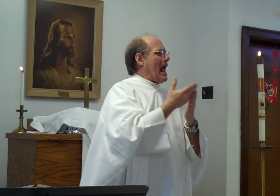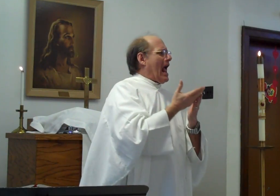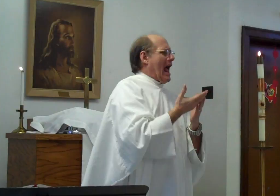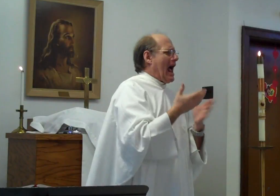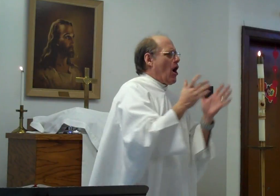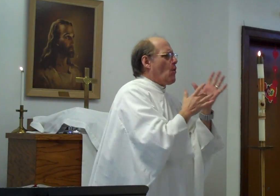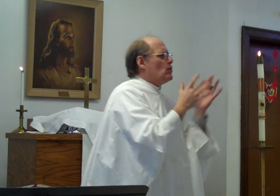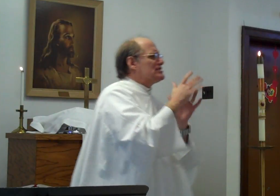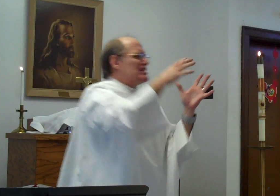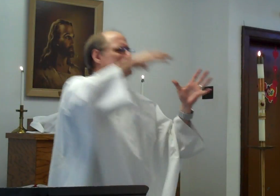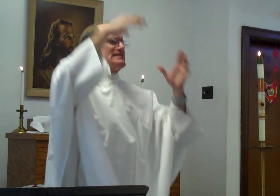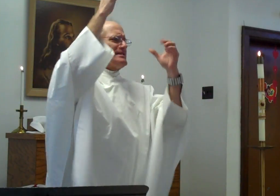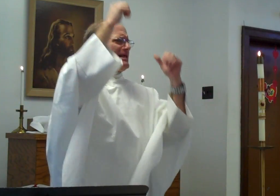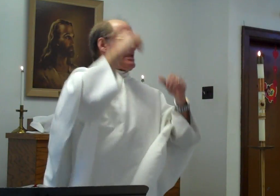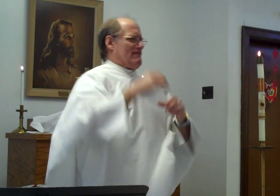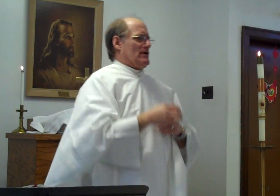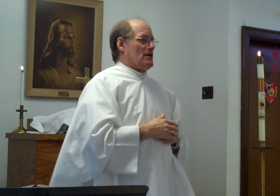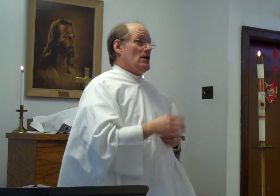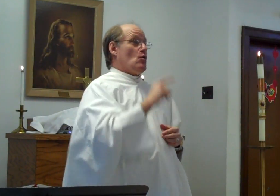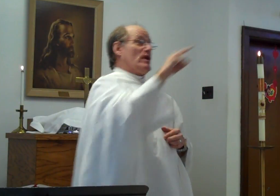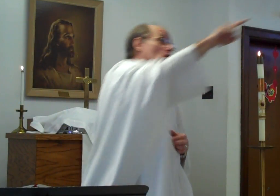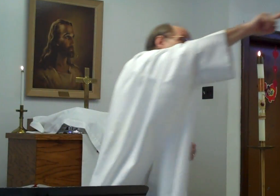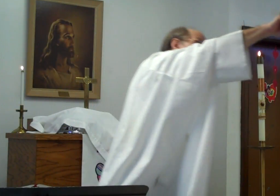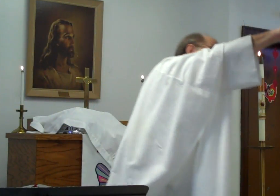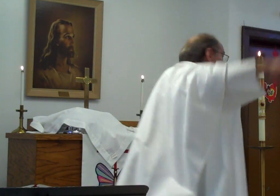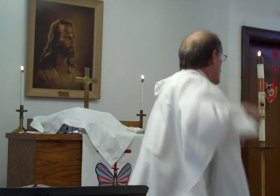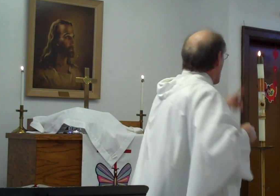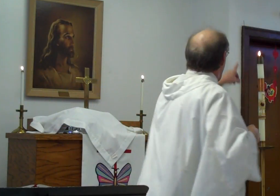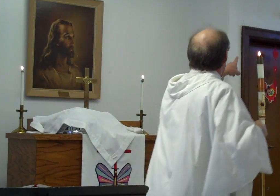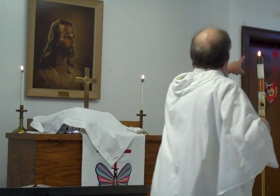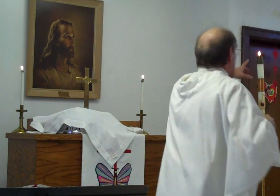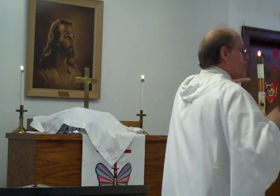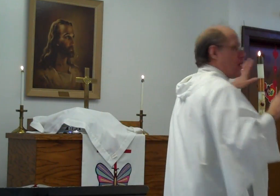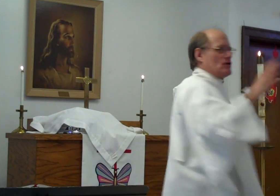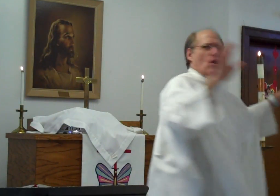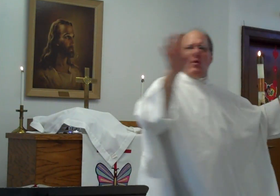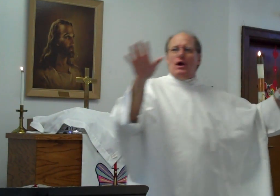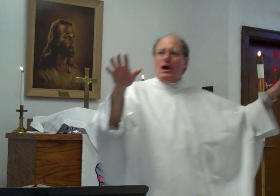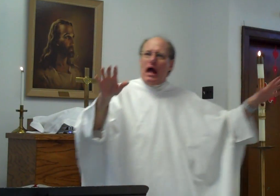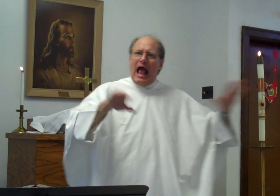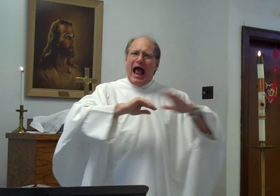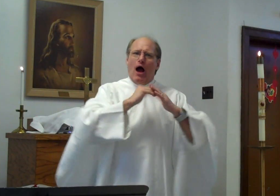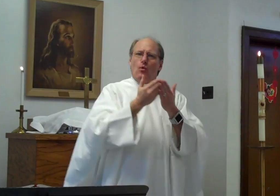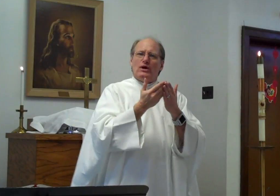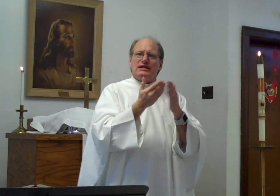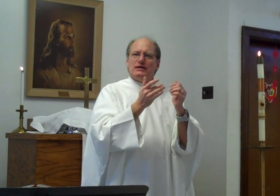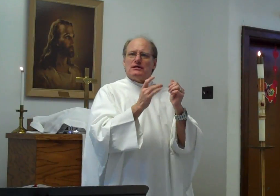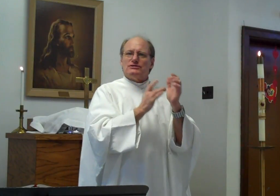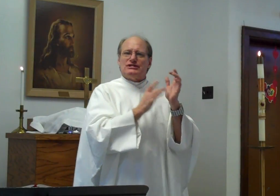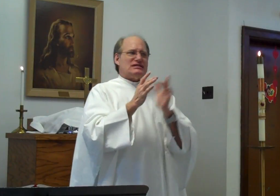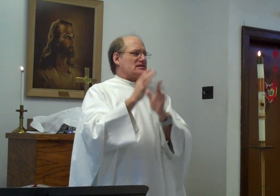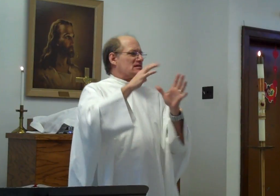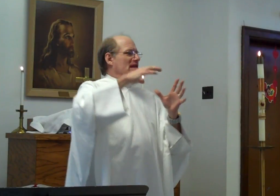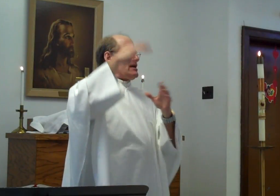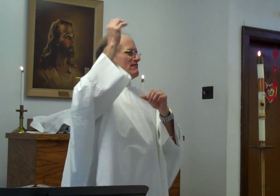How would Jesus leave? Would he go out that door. Or that door. No. How would. Jesus leave?